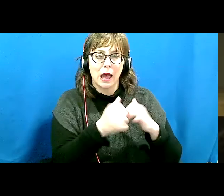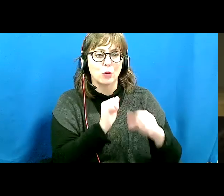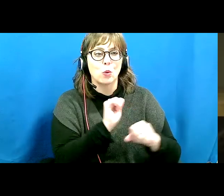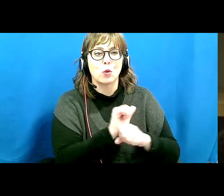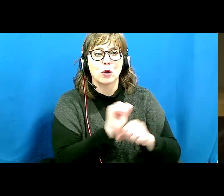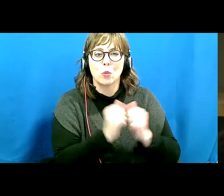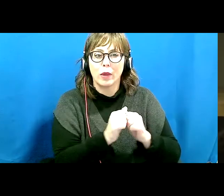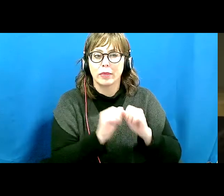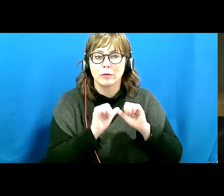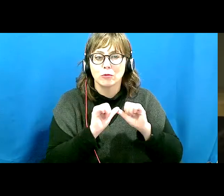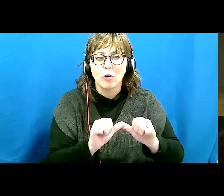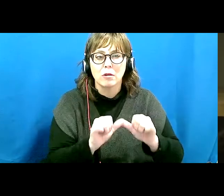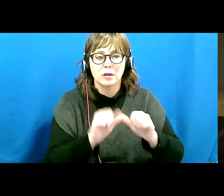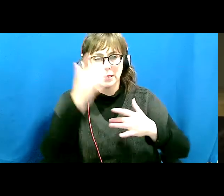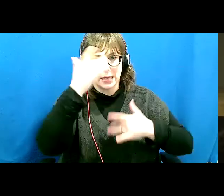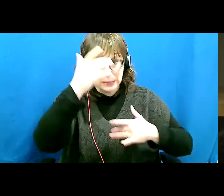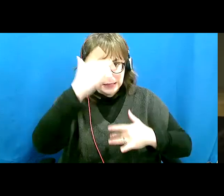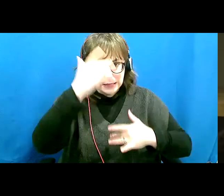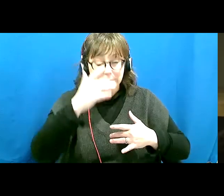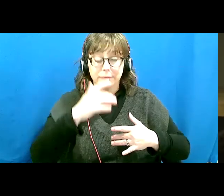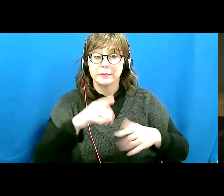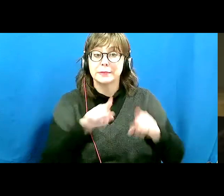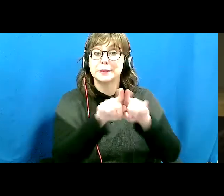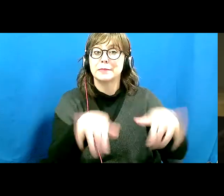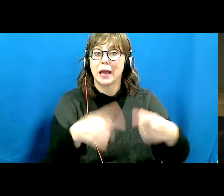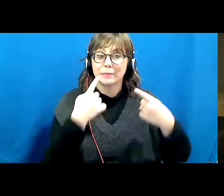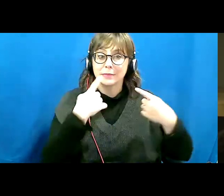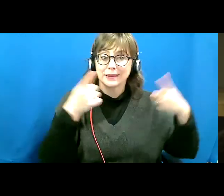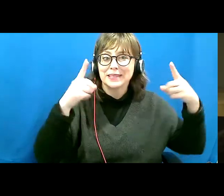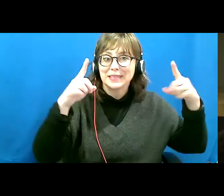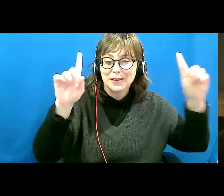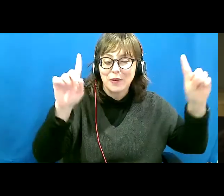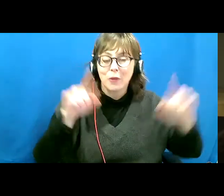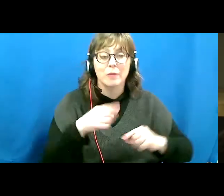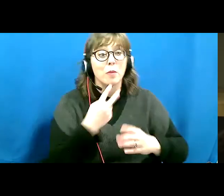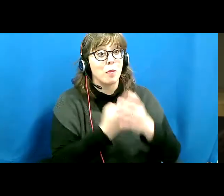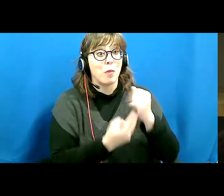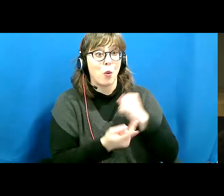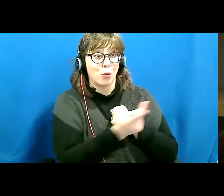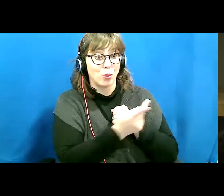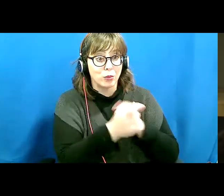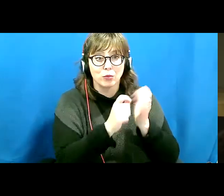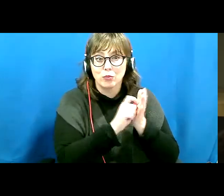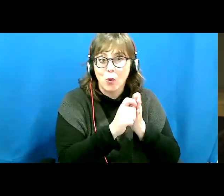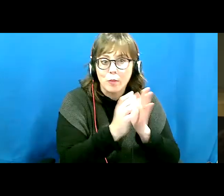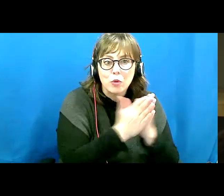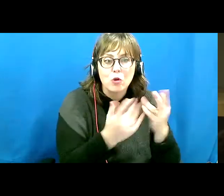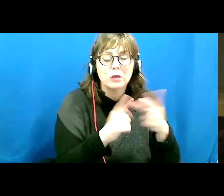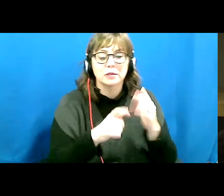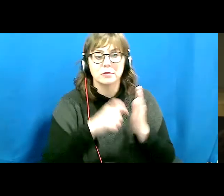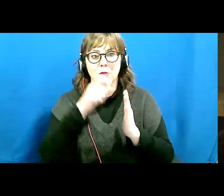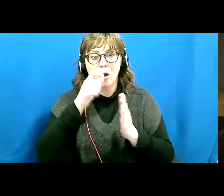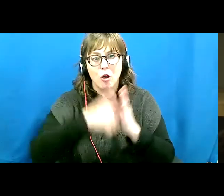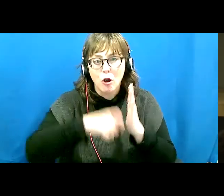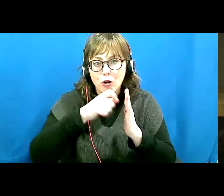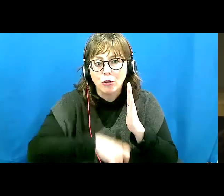and to be successful. And of course, they both wrote a lot of books, a lot of articles, and they are people that we